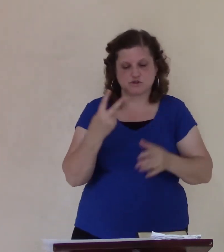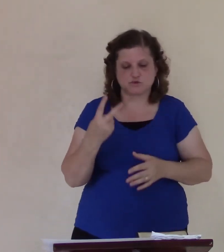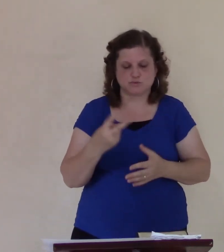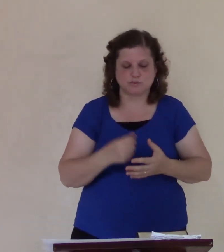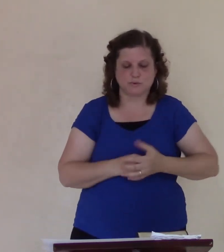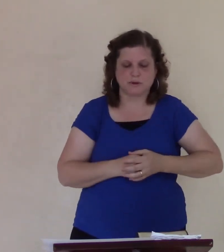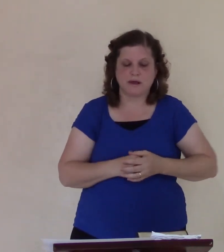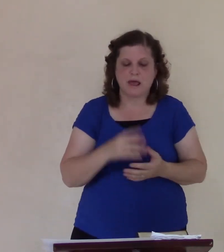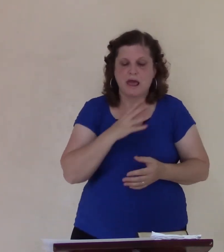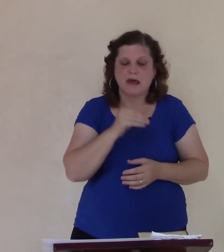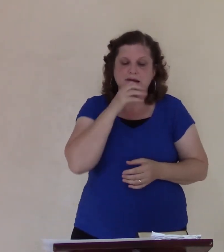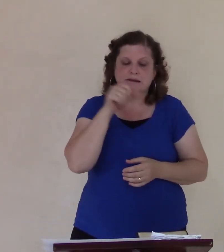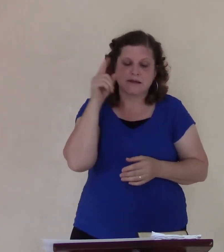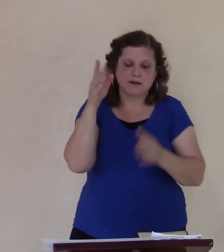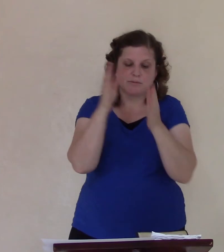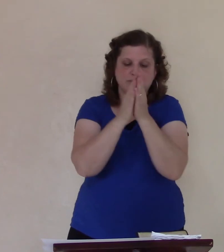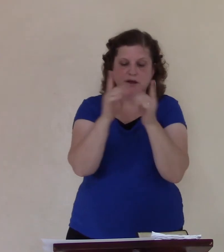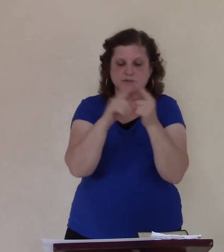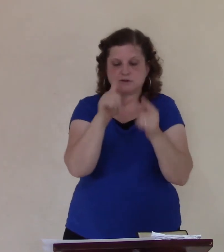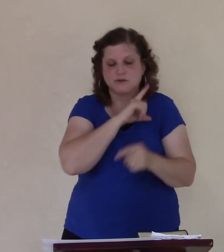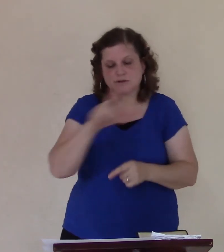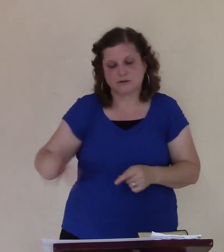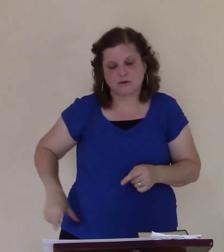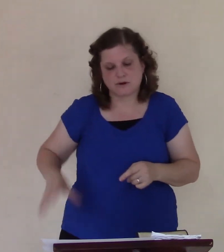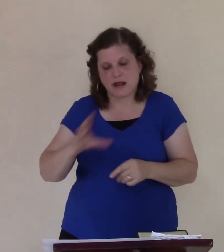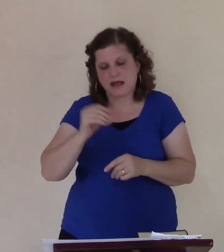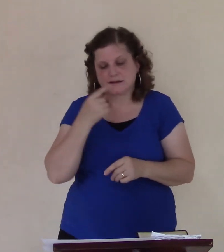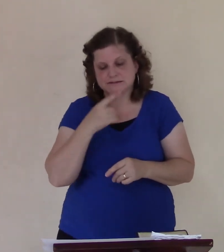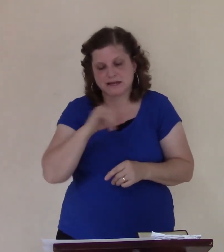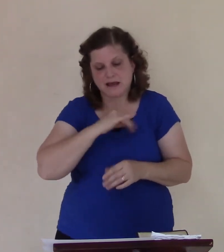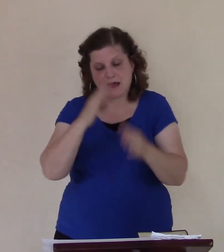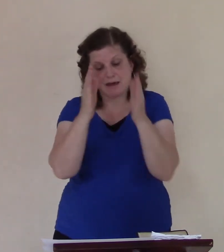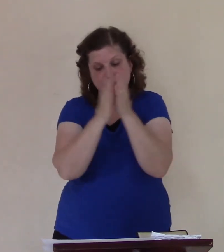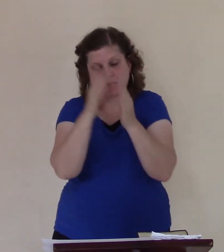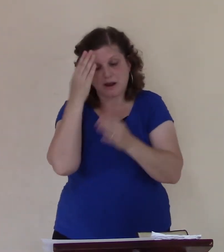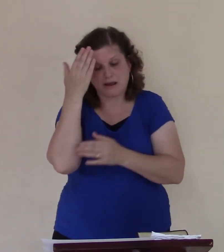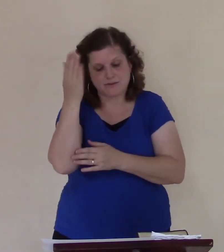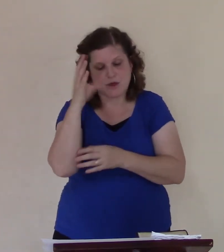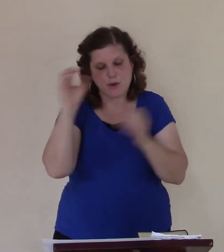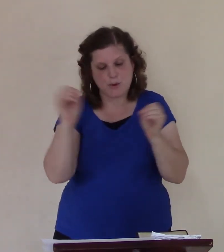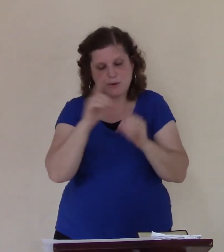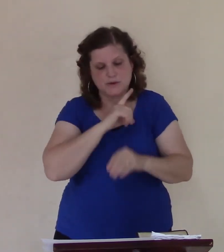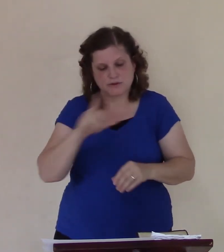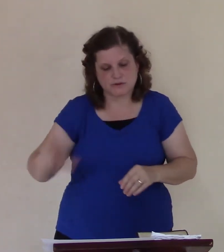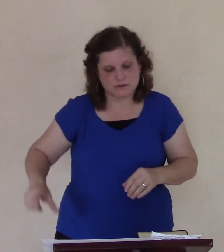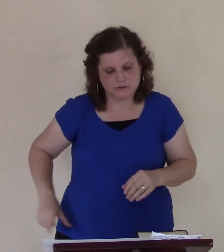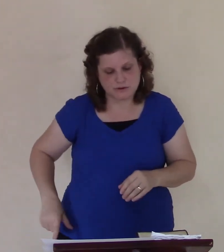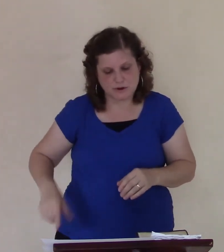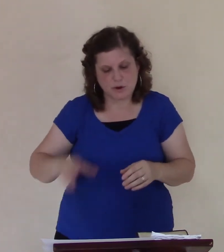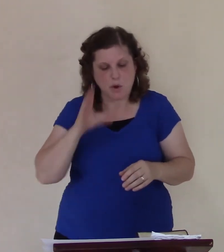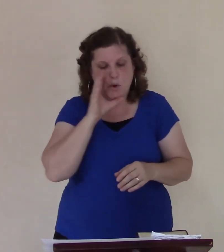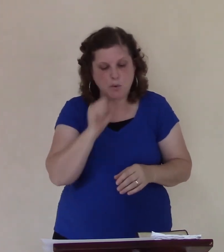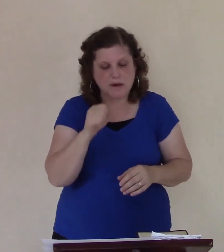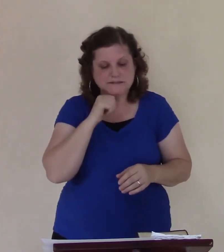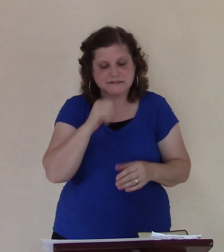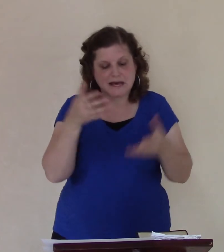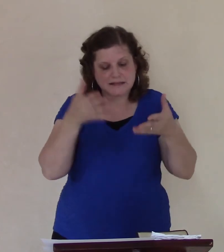And he prayed unto the Lord and said, I pray thee, O Lord, was not this my saying when I was yet in my